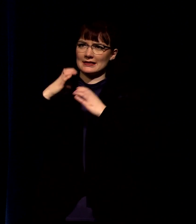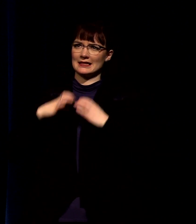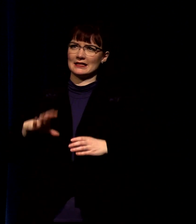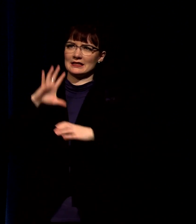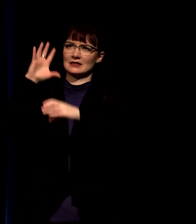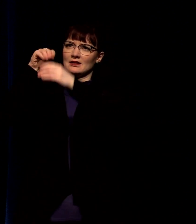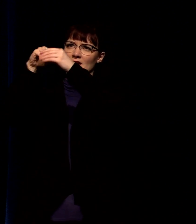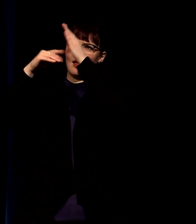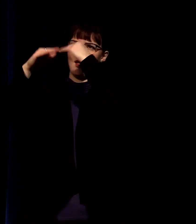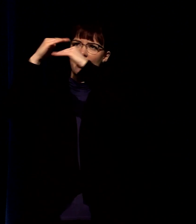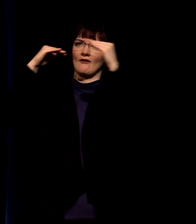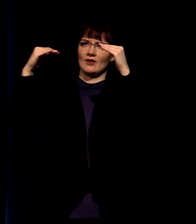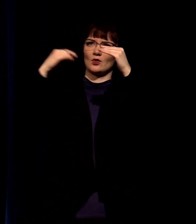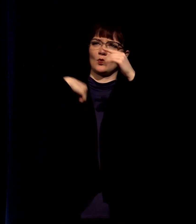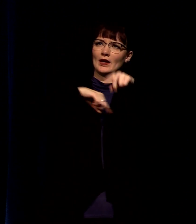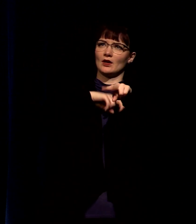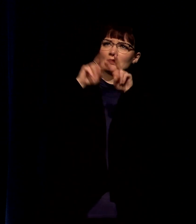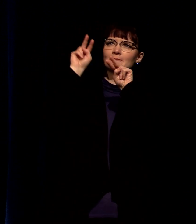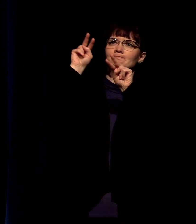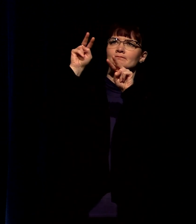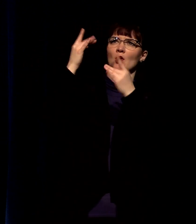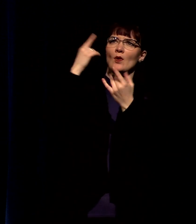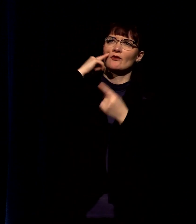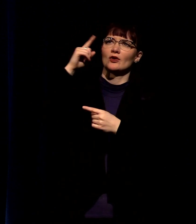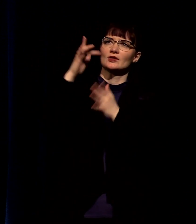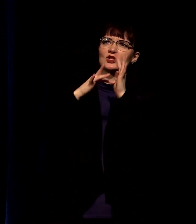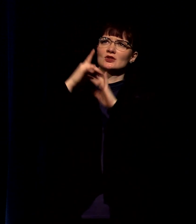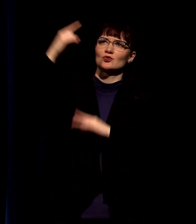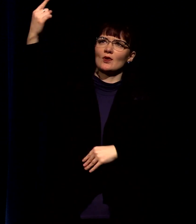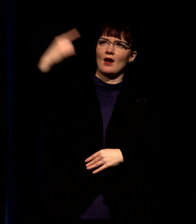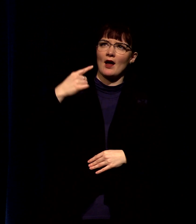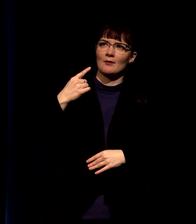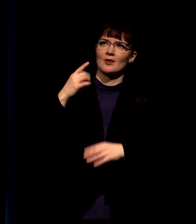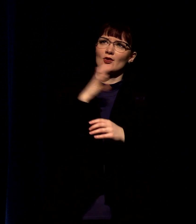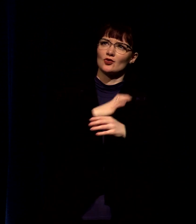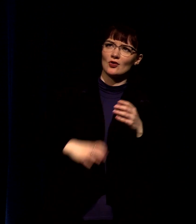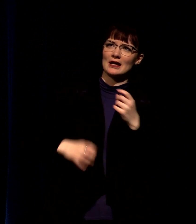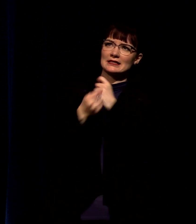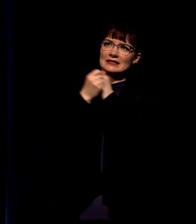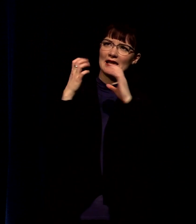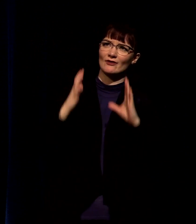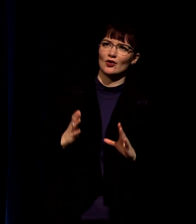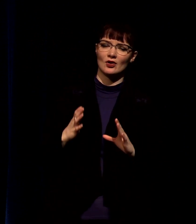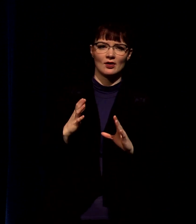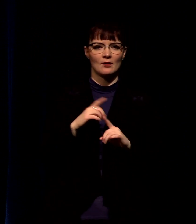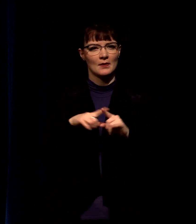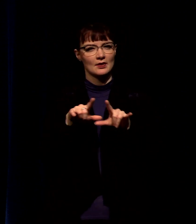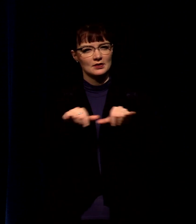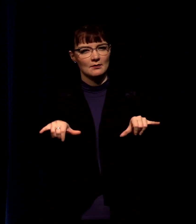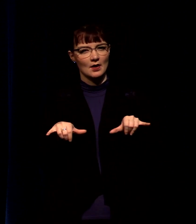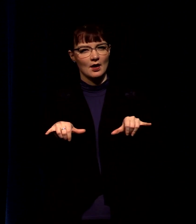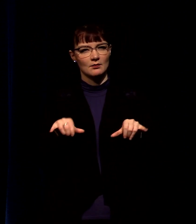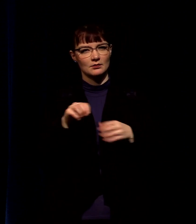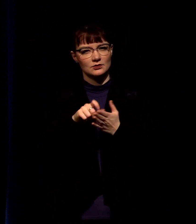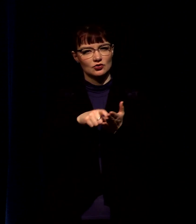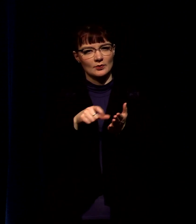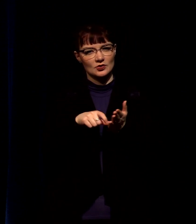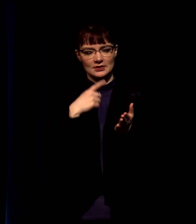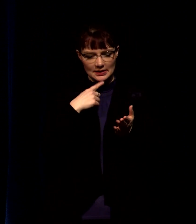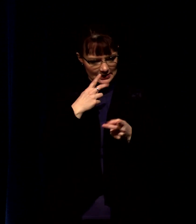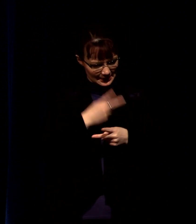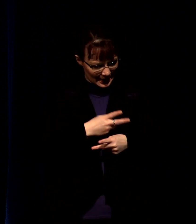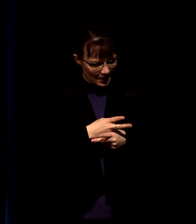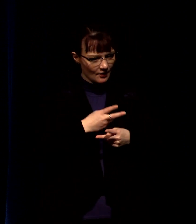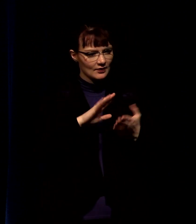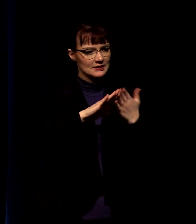we should eagerly await his return as christ our savior but at the same time throughout scripture we are told to take